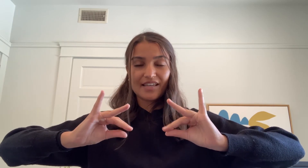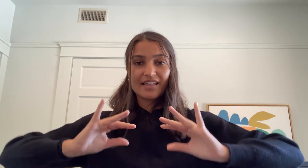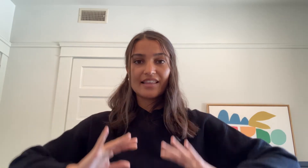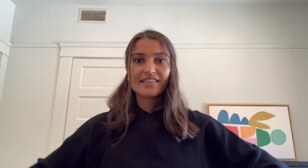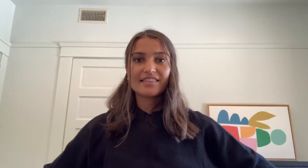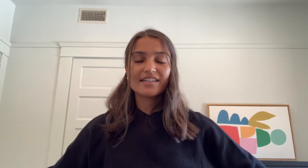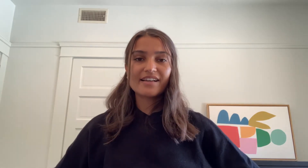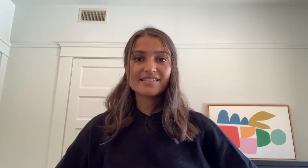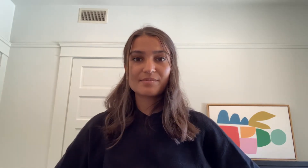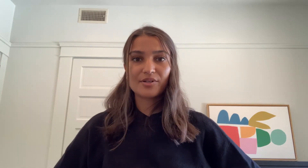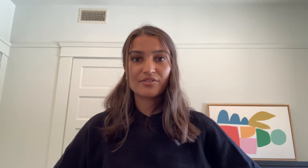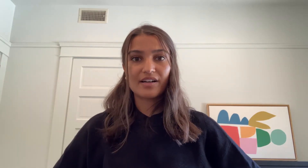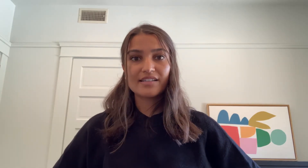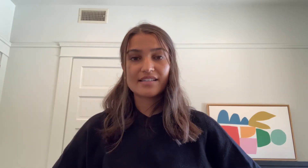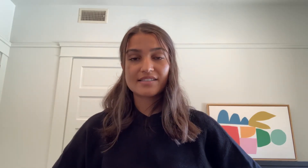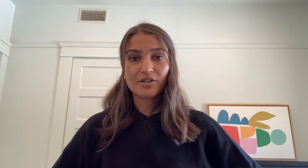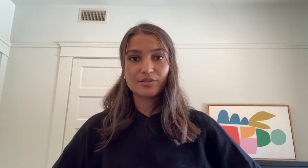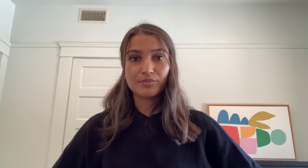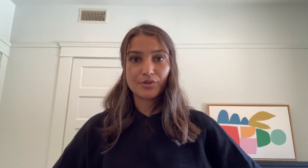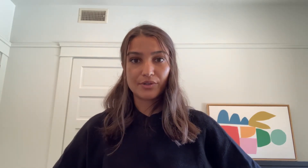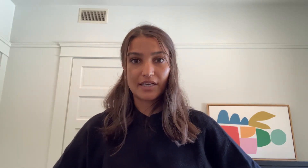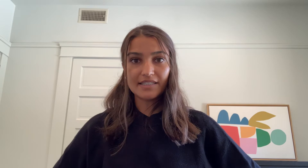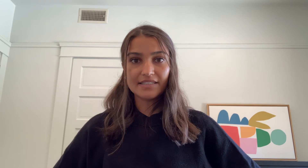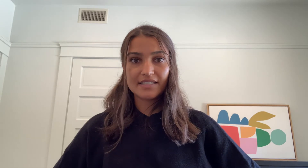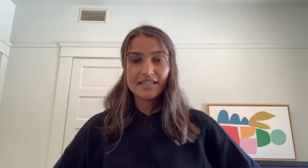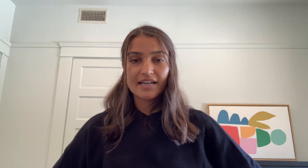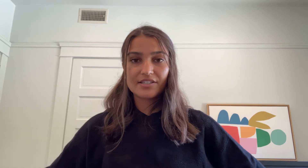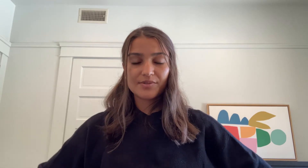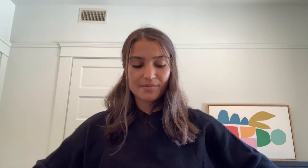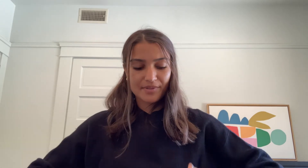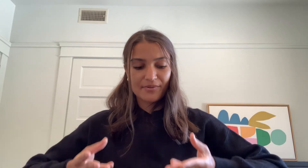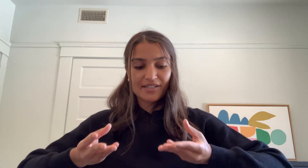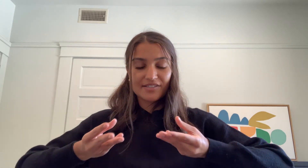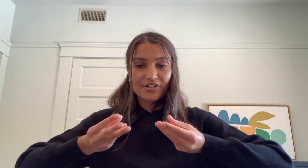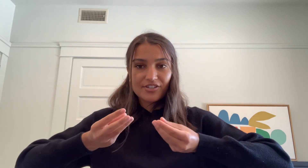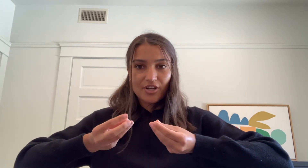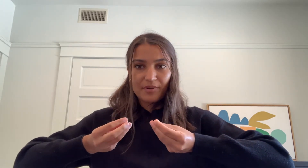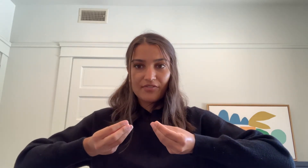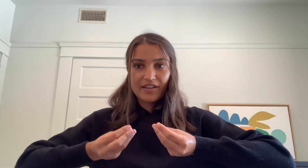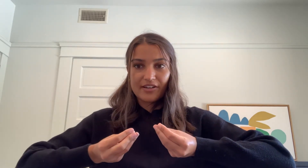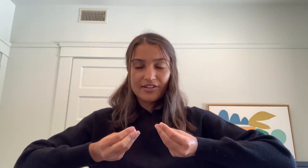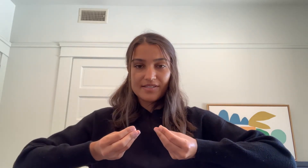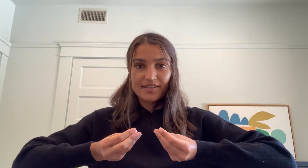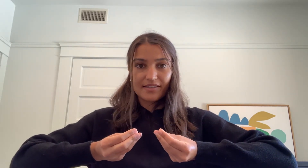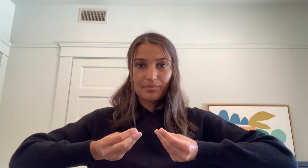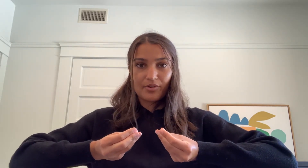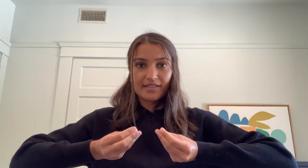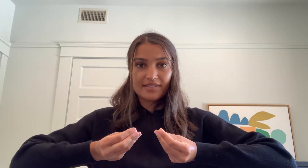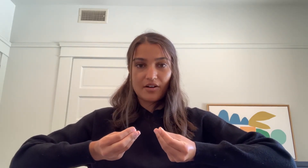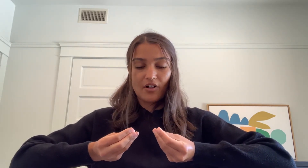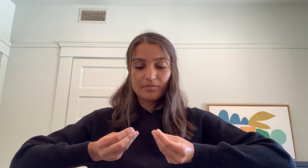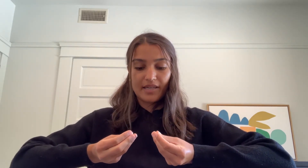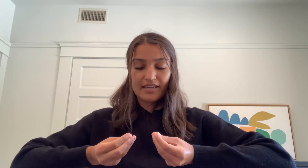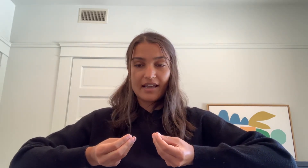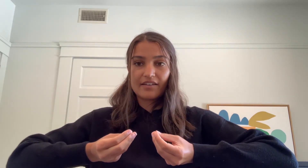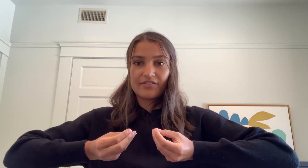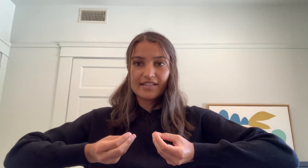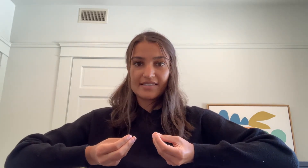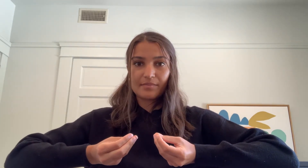The next mudra is called Mukula and you simply want to scrunch up your fingers so that the points all meet and face them